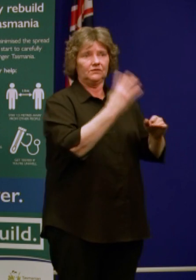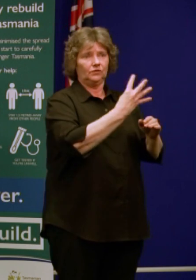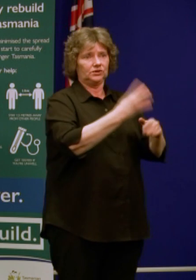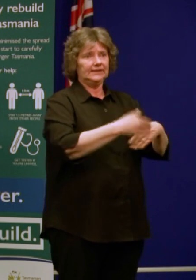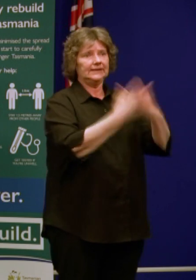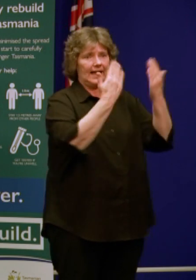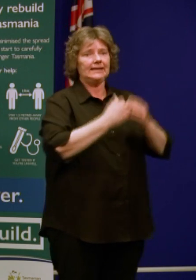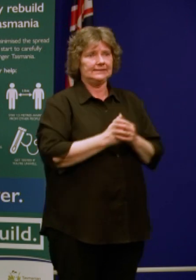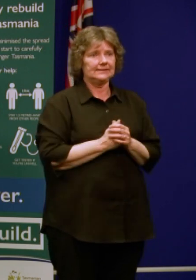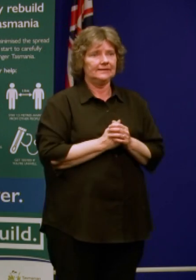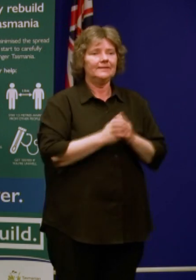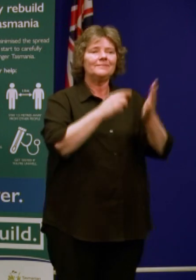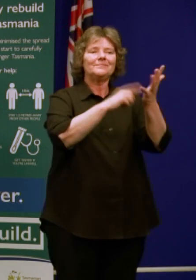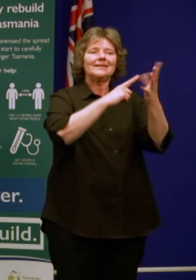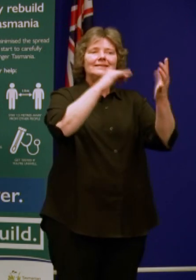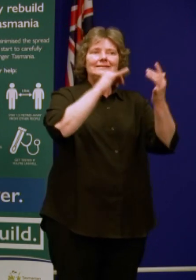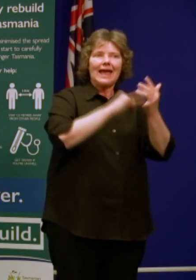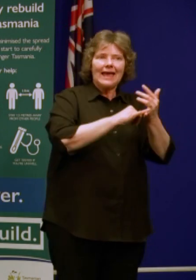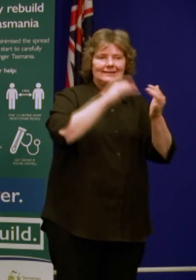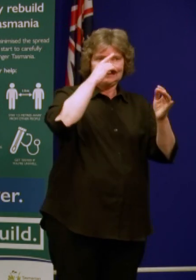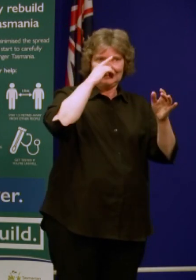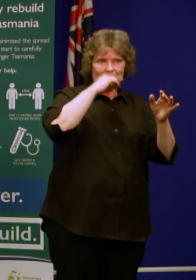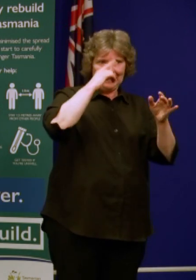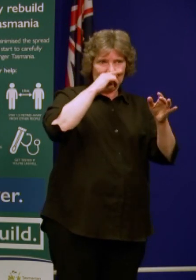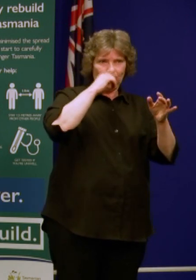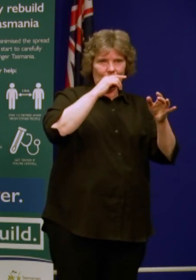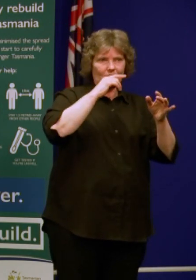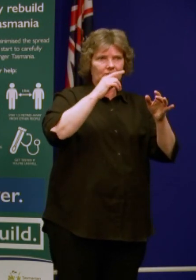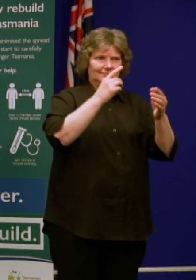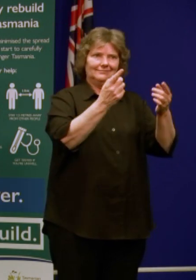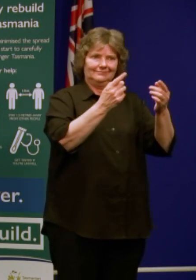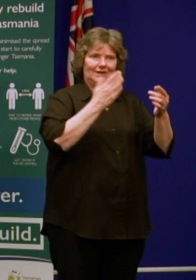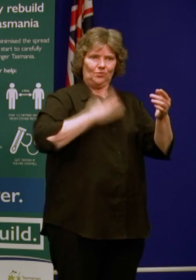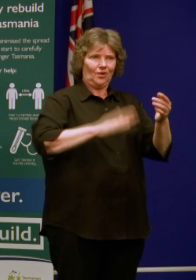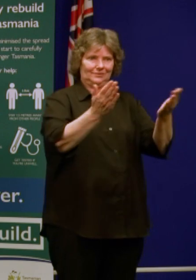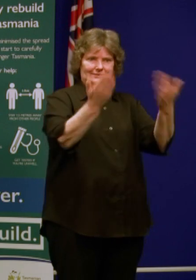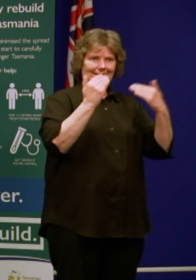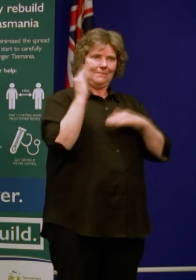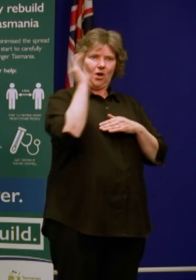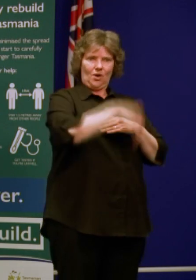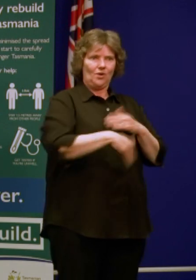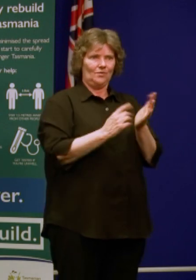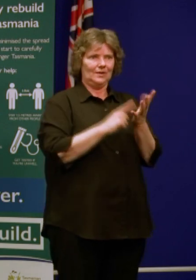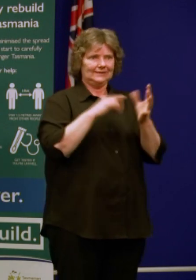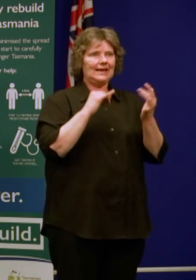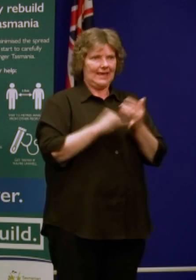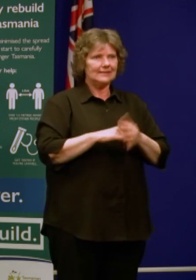it's a Tasmanian returning under the circumstances that I have outlined in terms of the